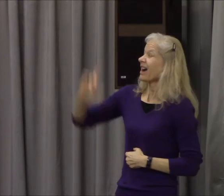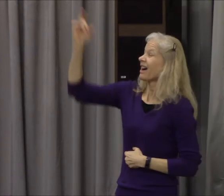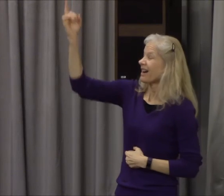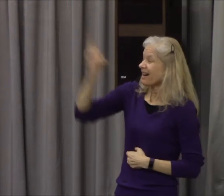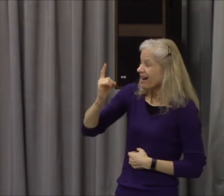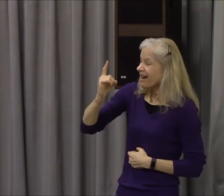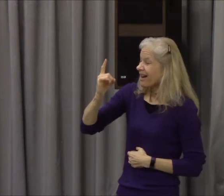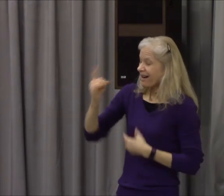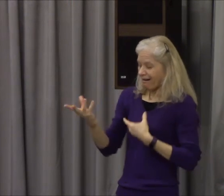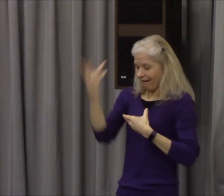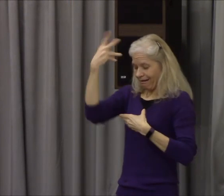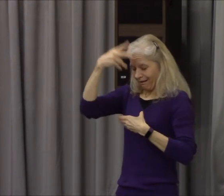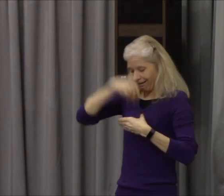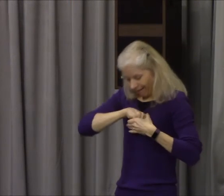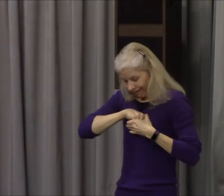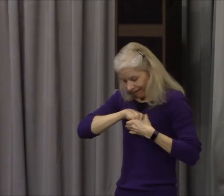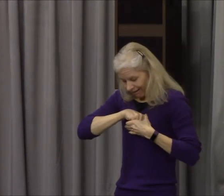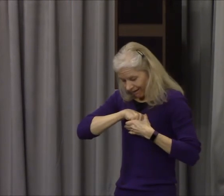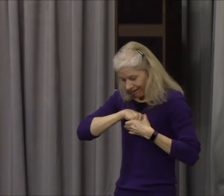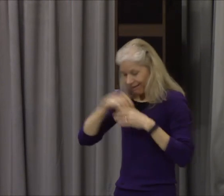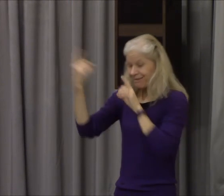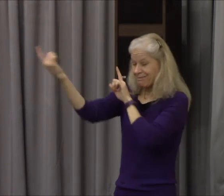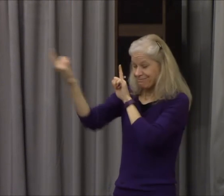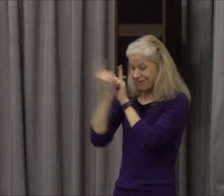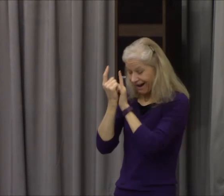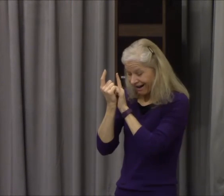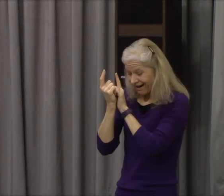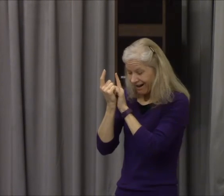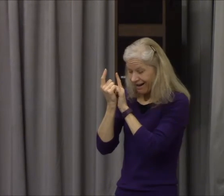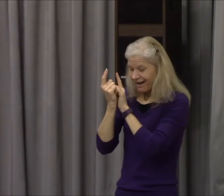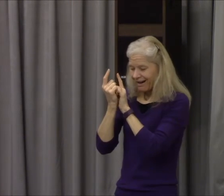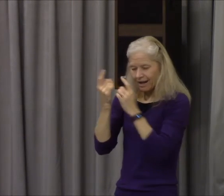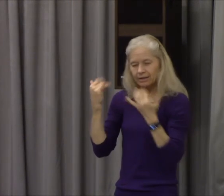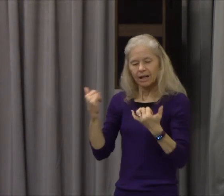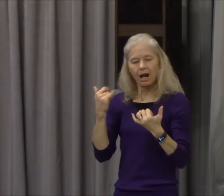that without any knowledge of you the thing that we as people fear the most